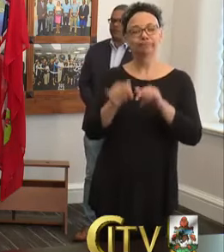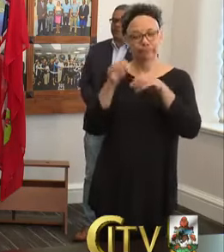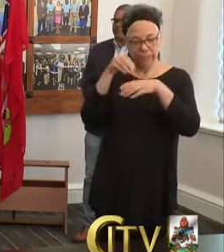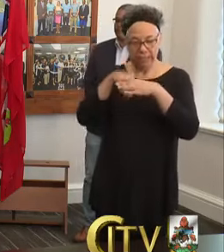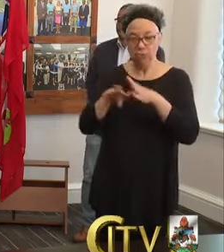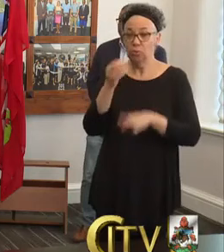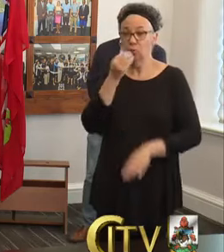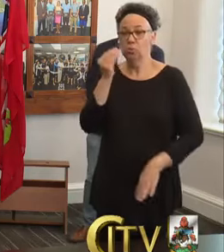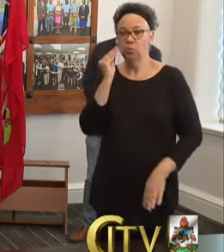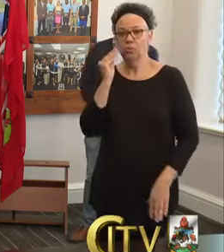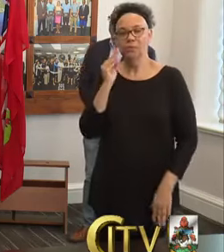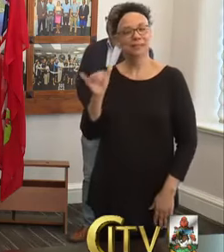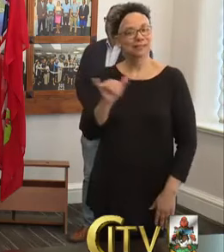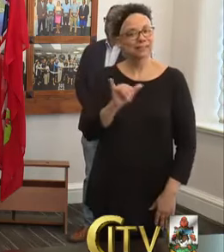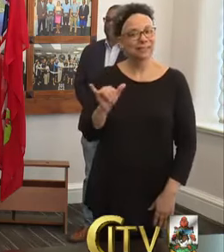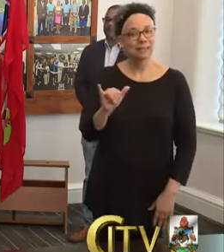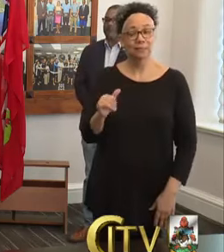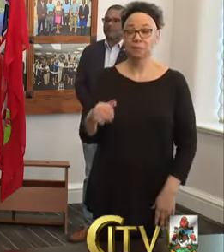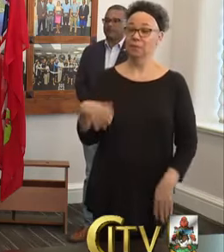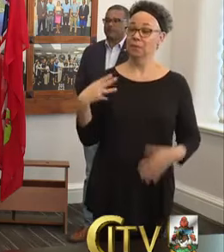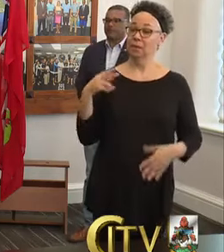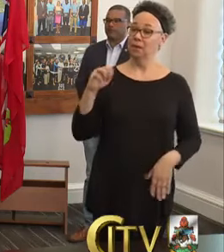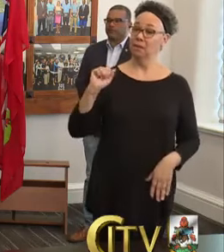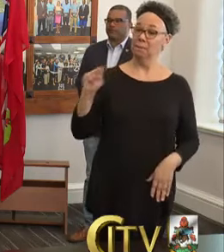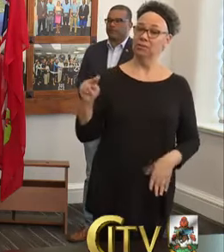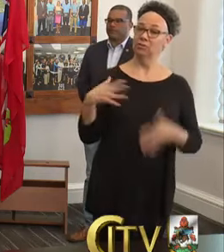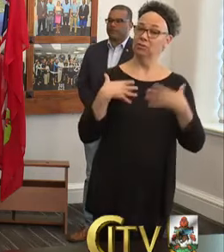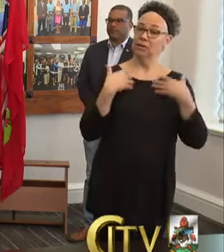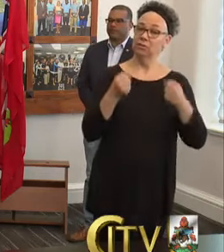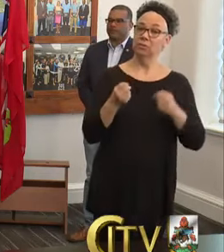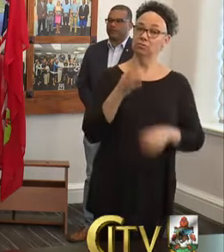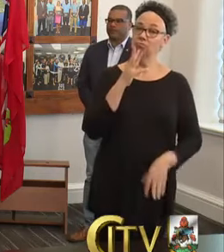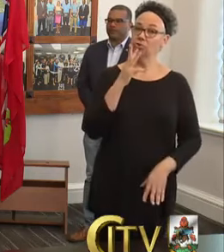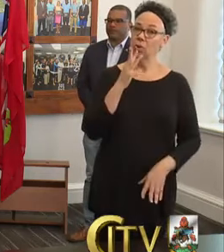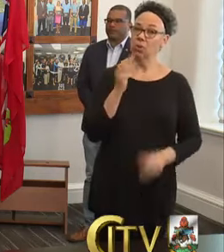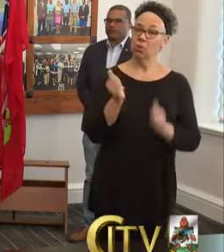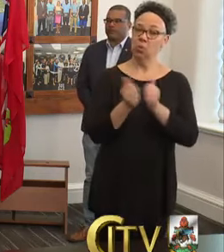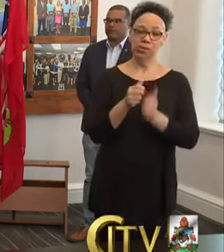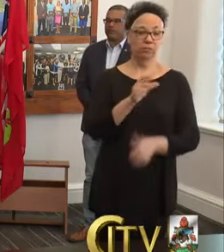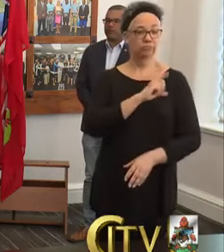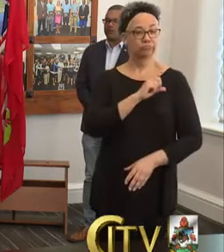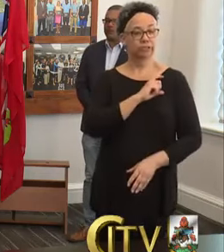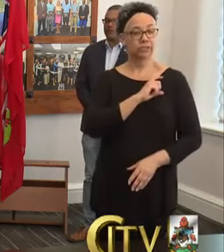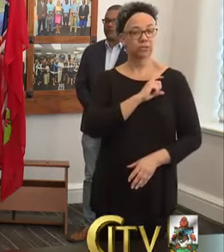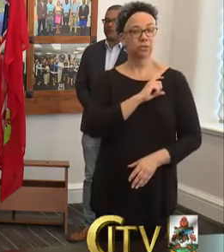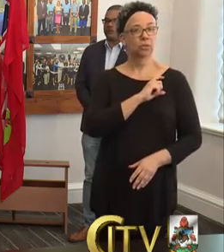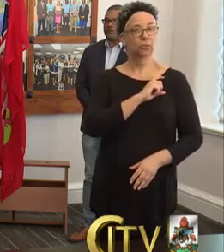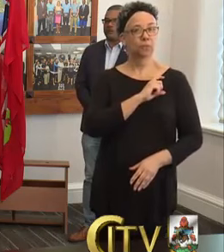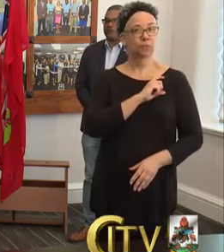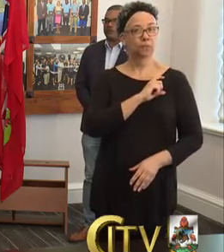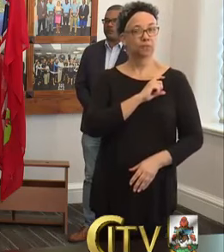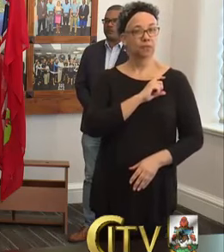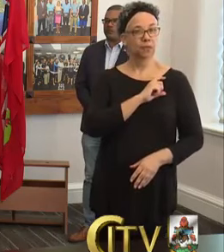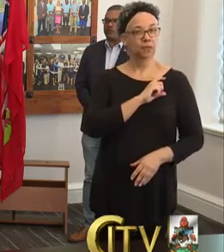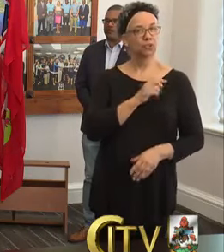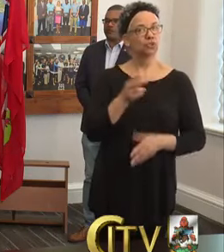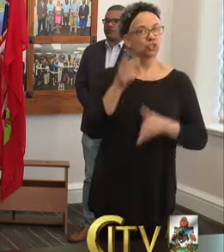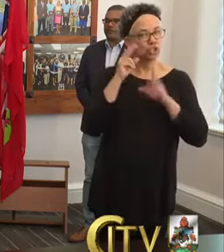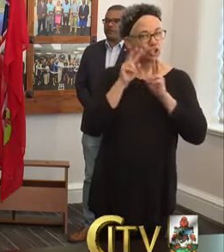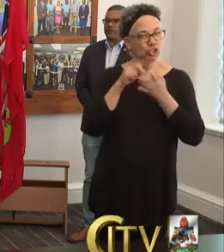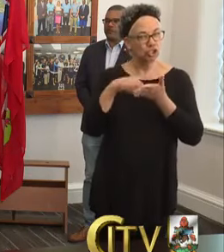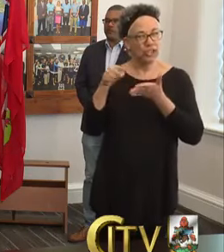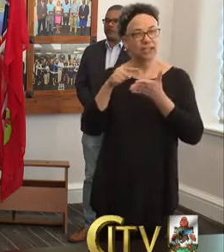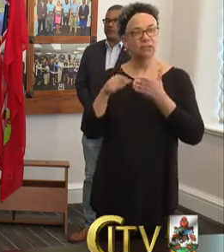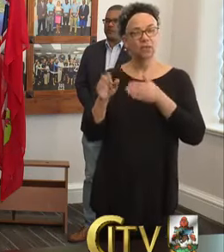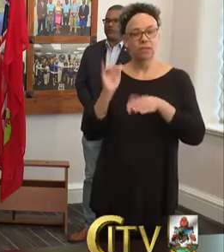The Ministry of Health is going to be speaking with the police to advance that particular matter to see that that matter is dealt with